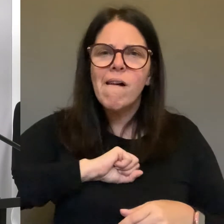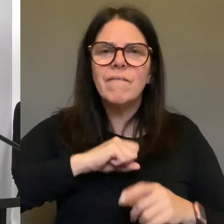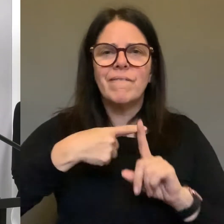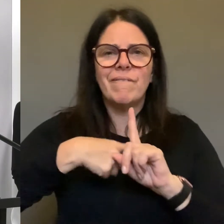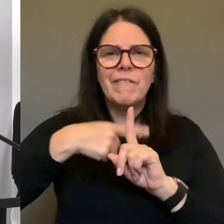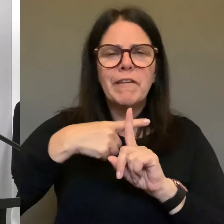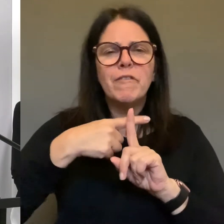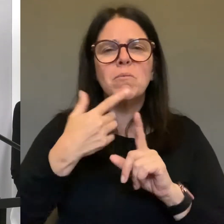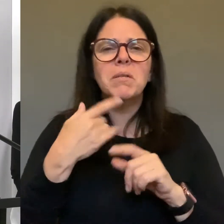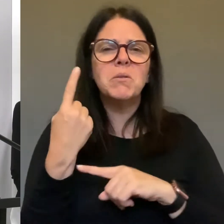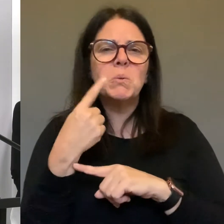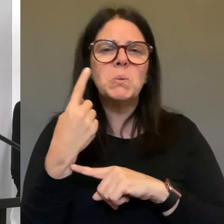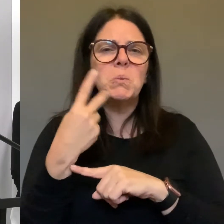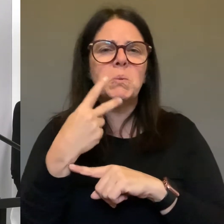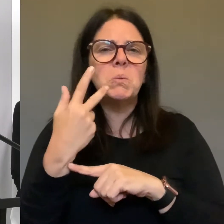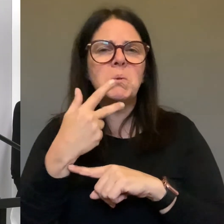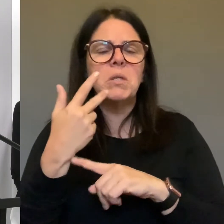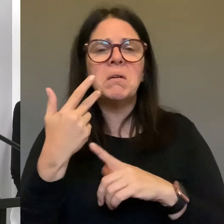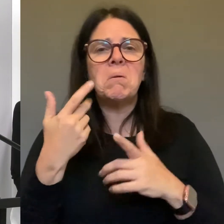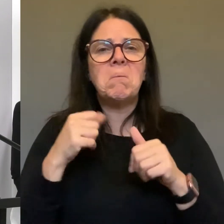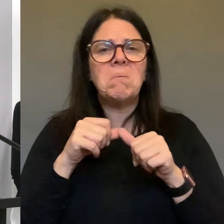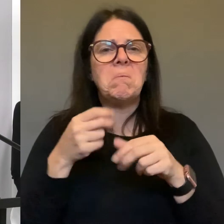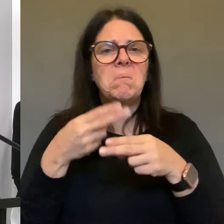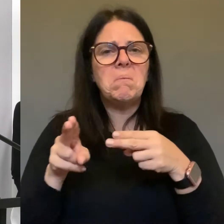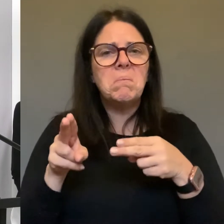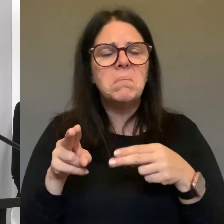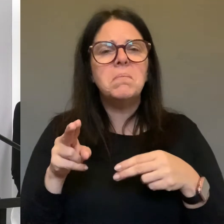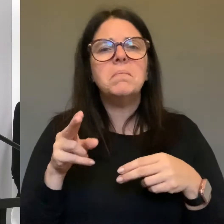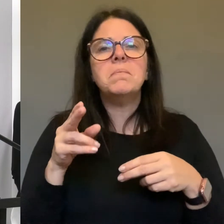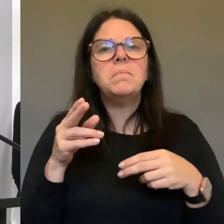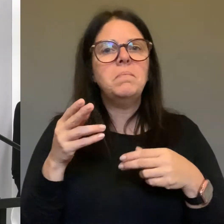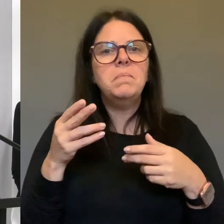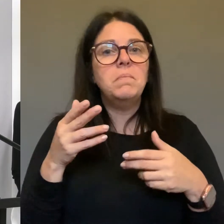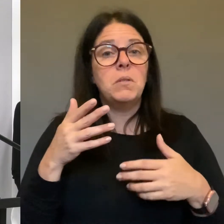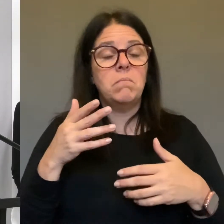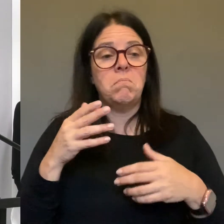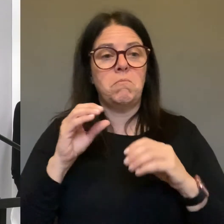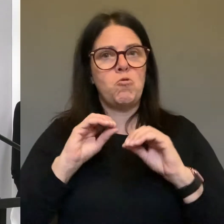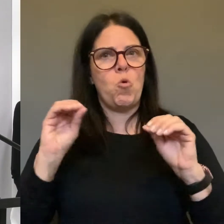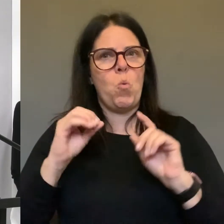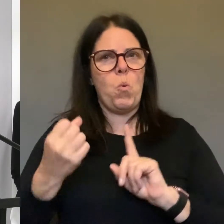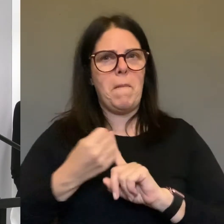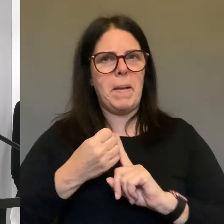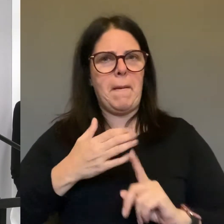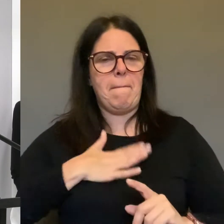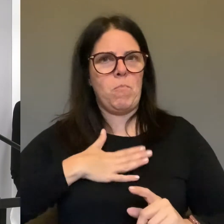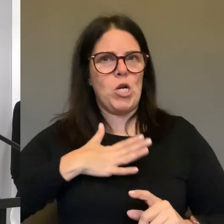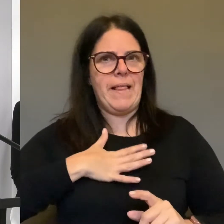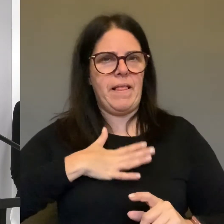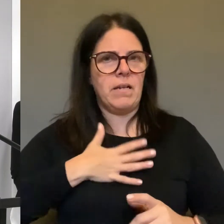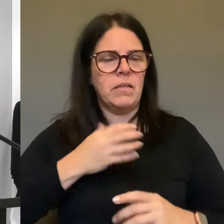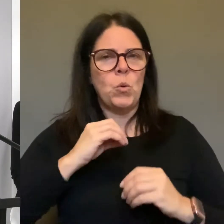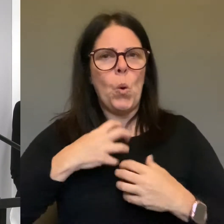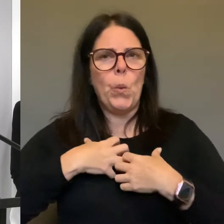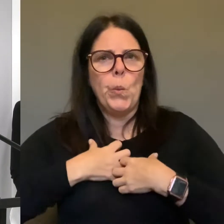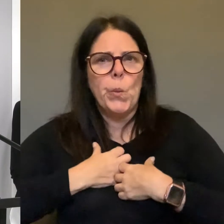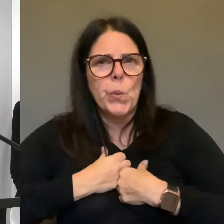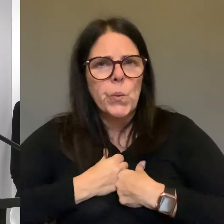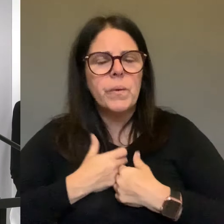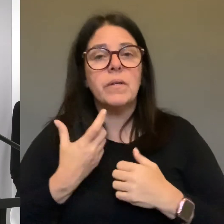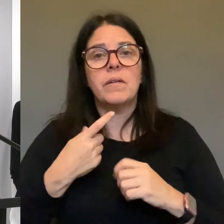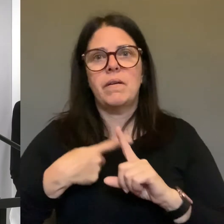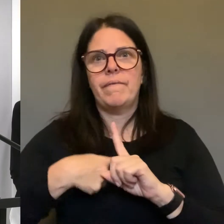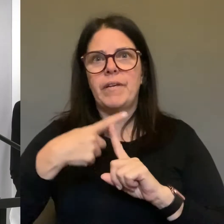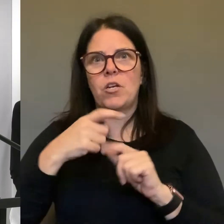without getting to the point of them having any difficulty in breathing, any chest tightness, any fever that is